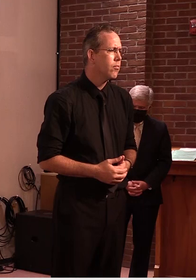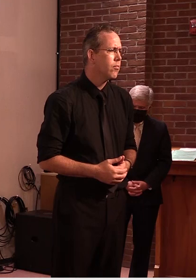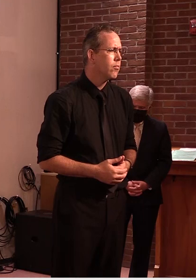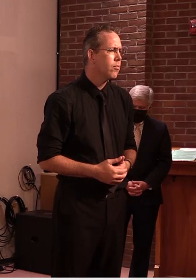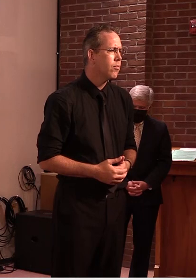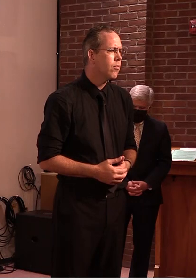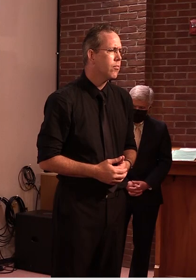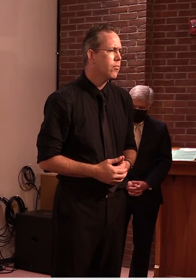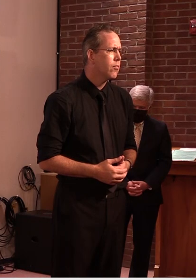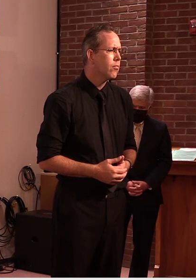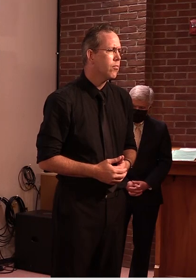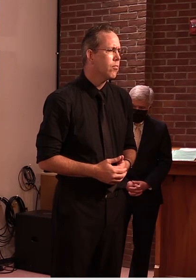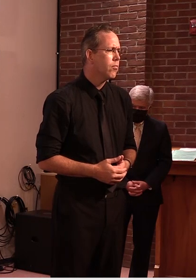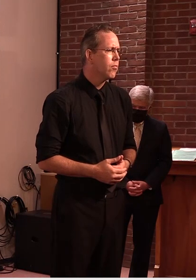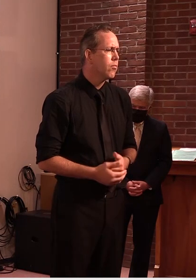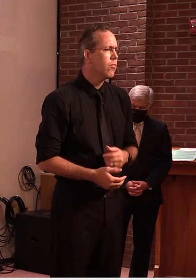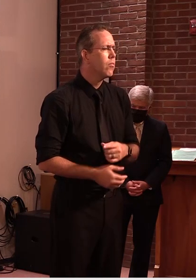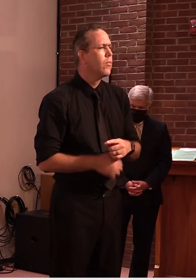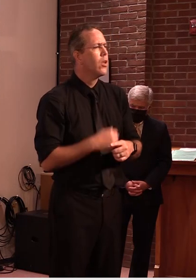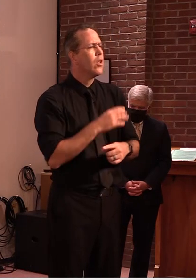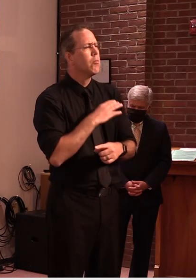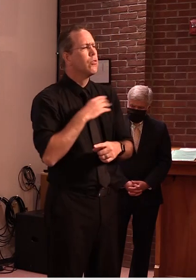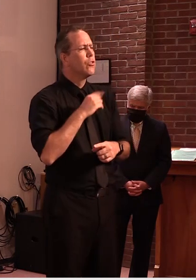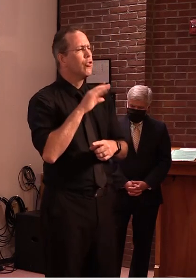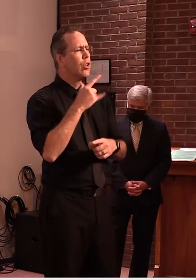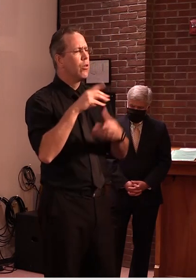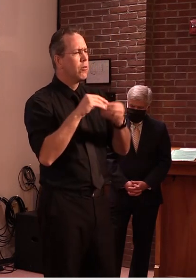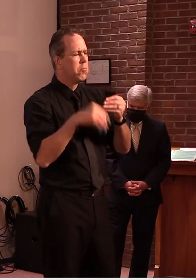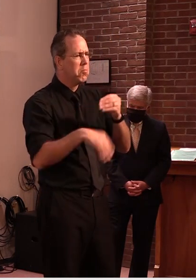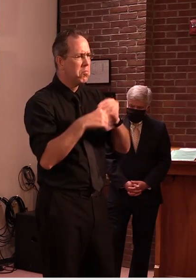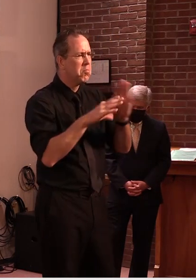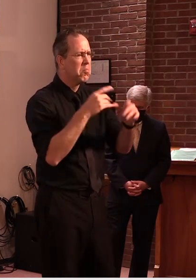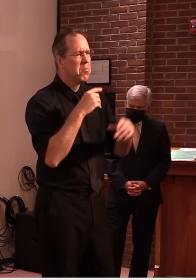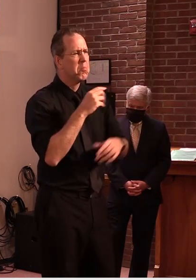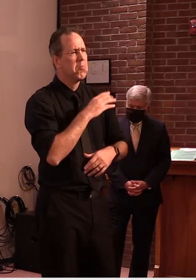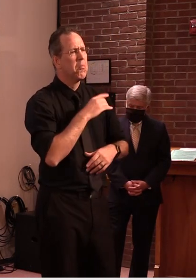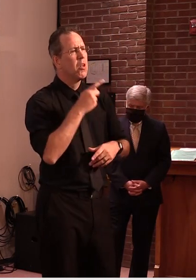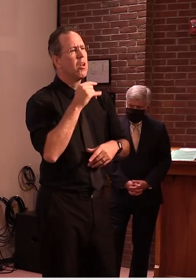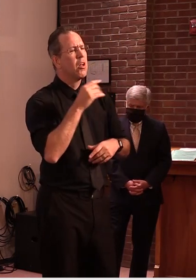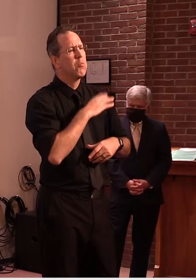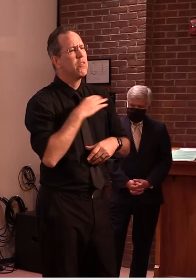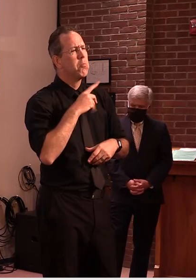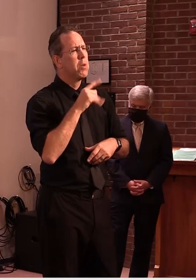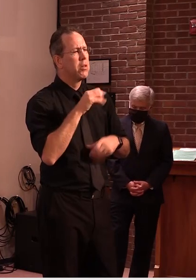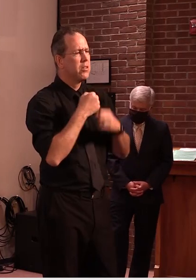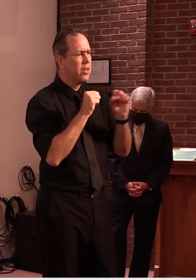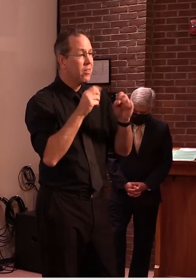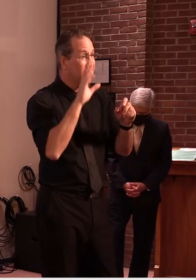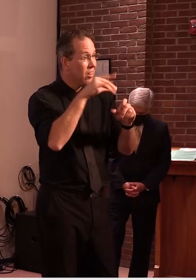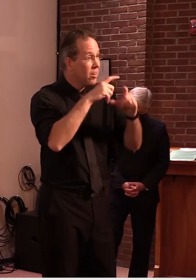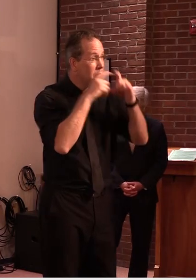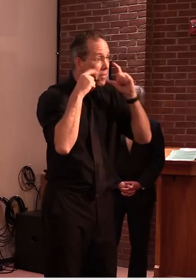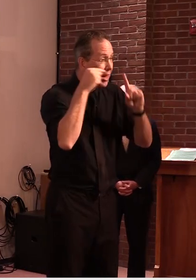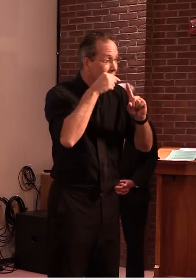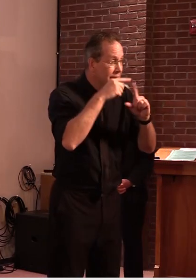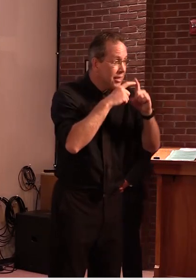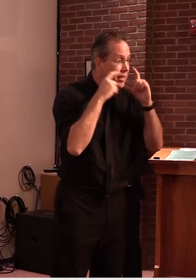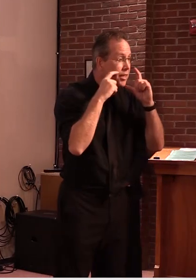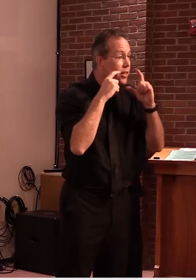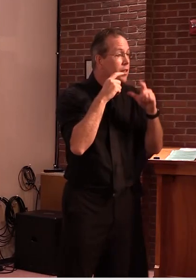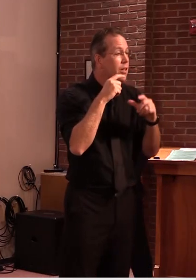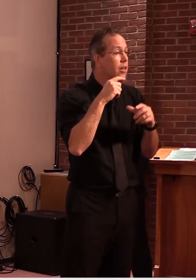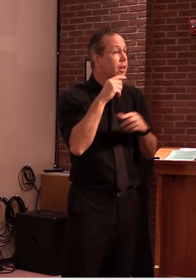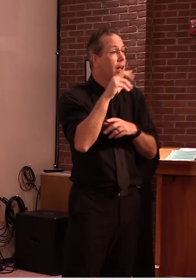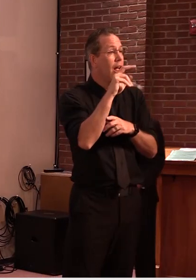uh for certain kinds of operations folks tend to migrate to talking about the n95 uh important to note that the n95